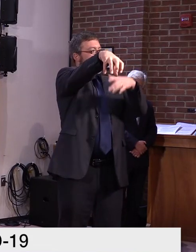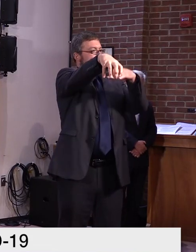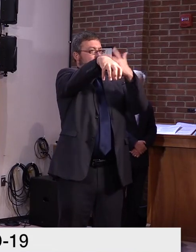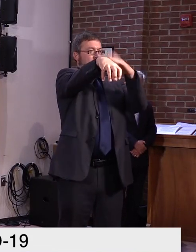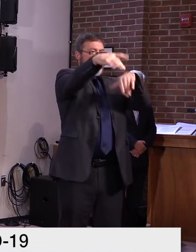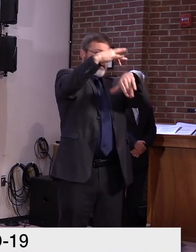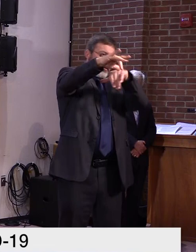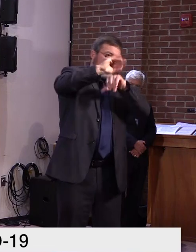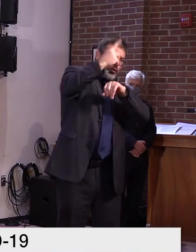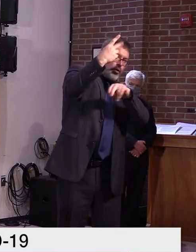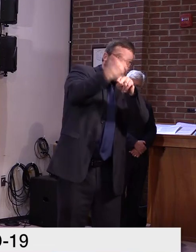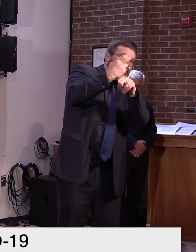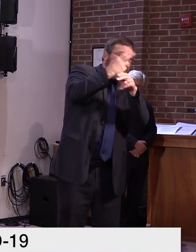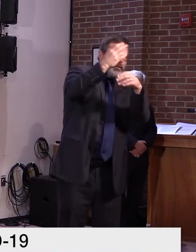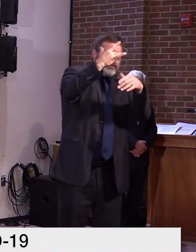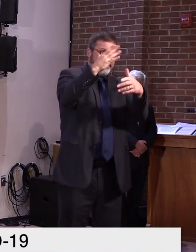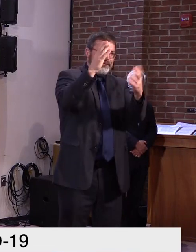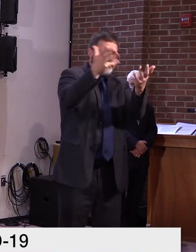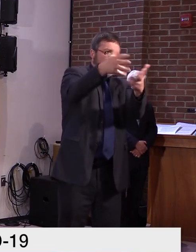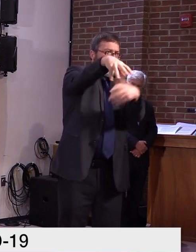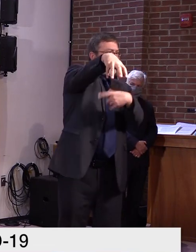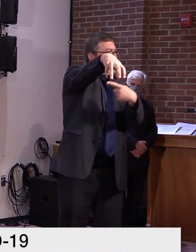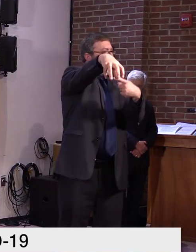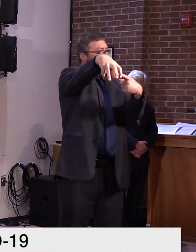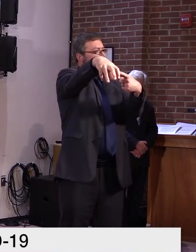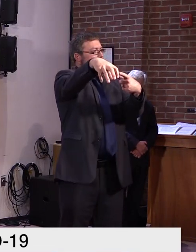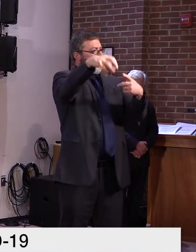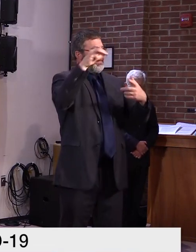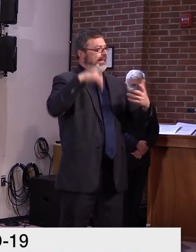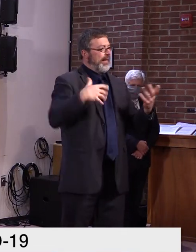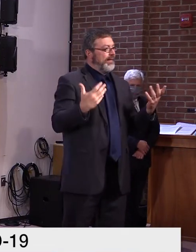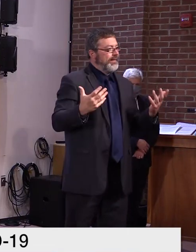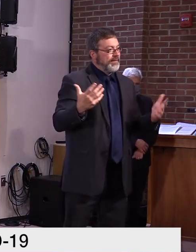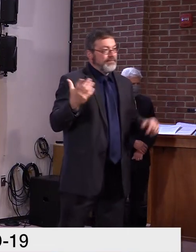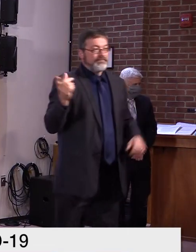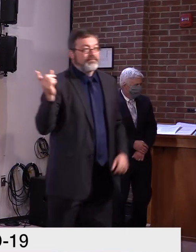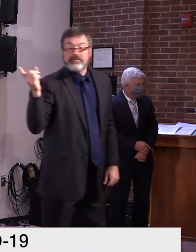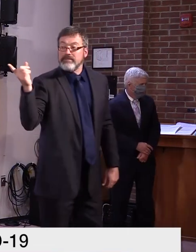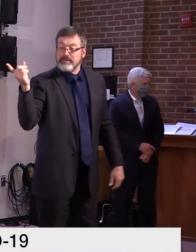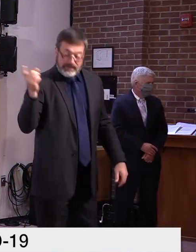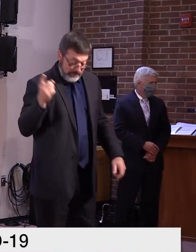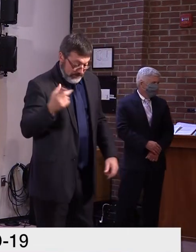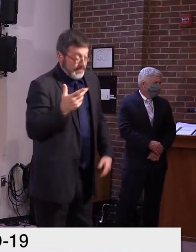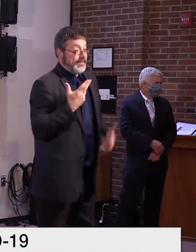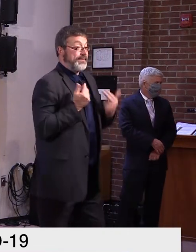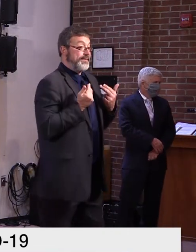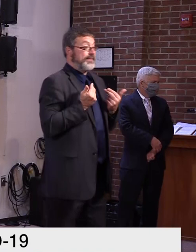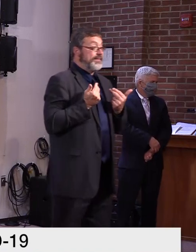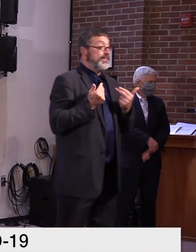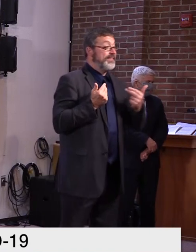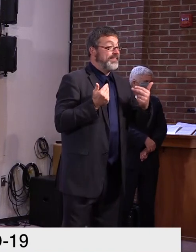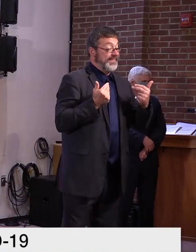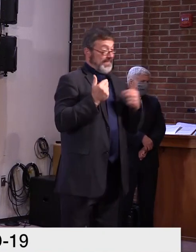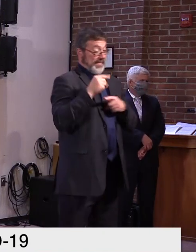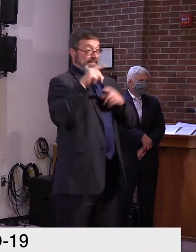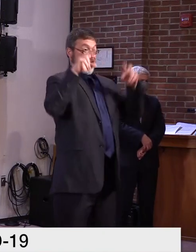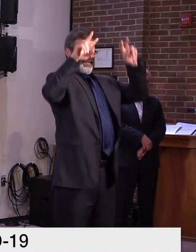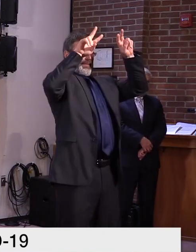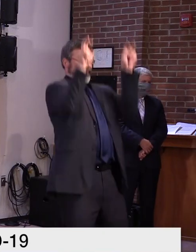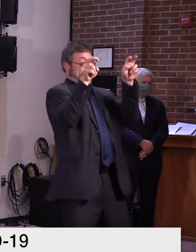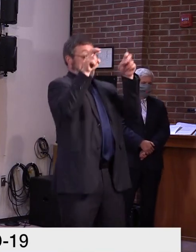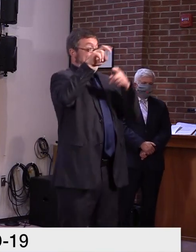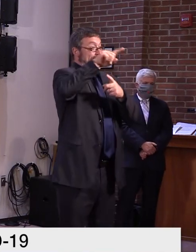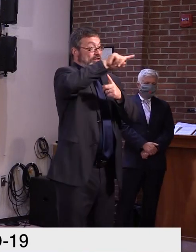I'm not aware of how many zombies we have in the state, uh, or their homes, but we can certainly